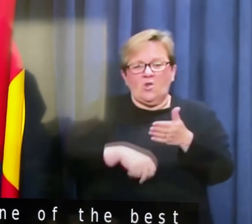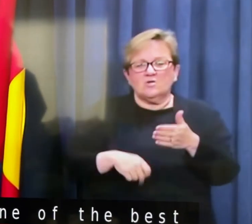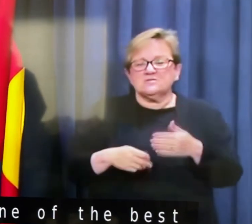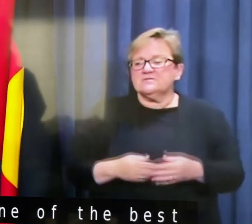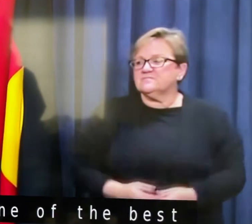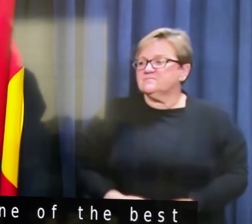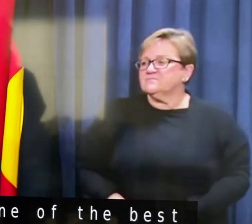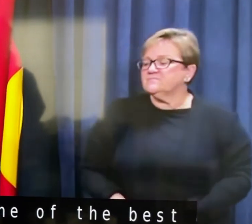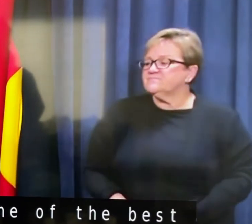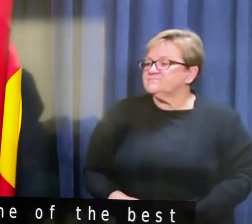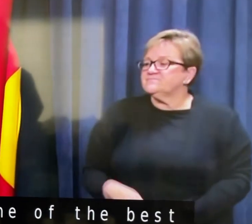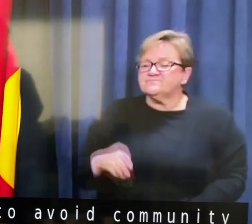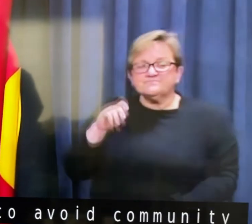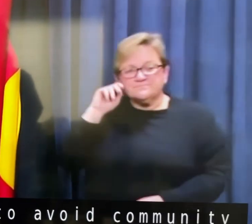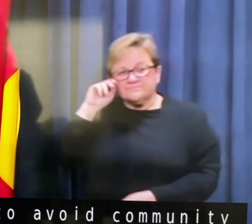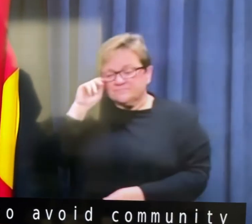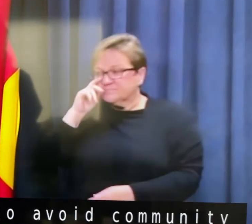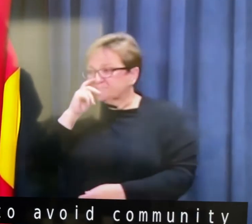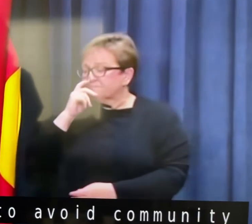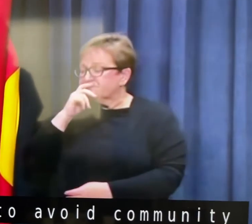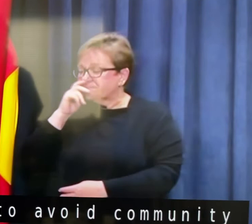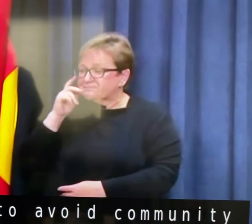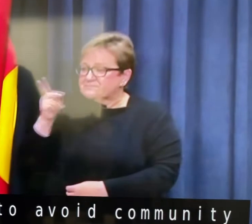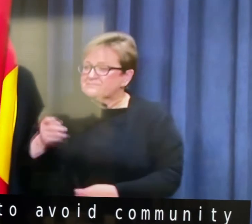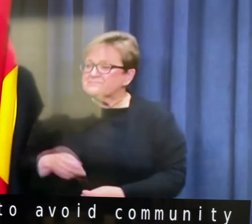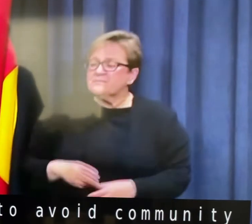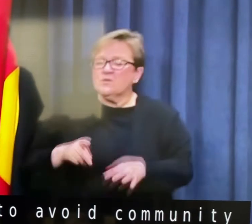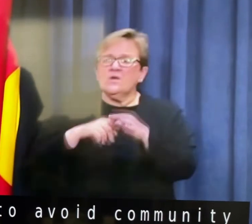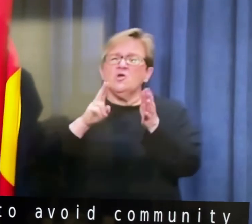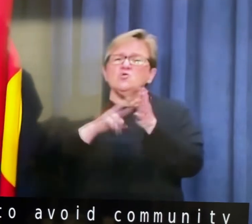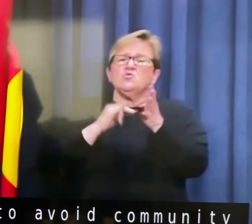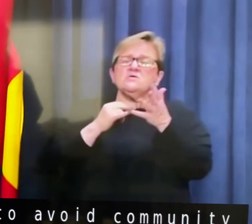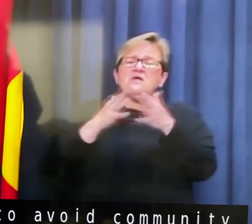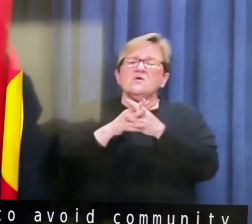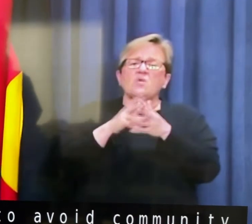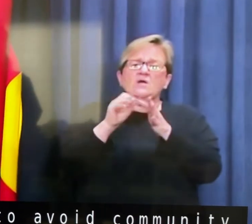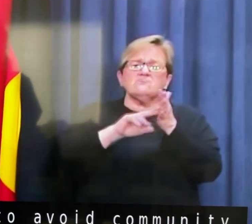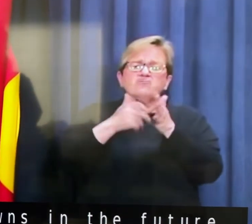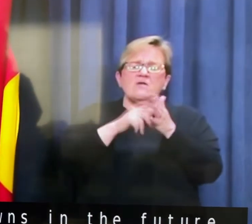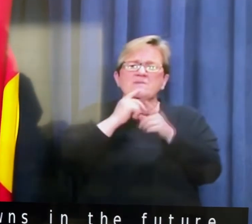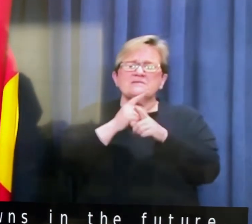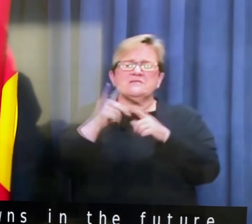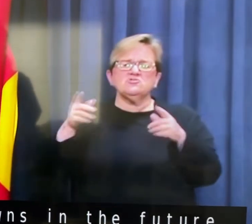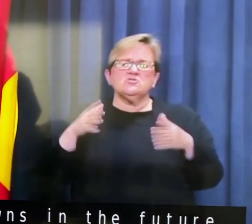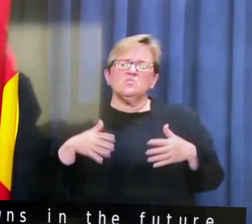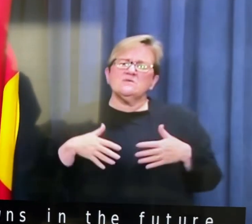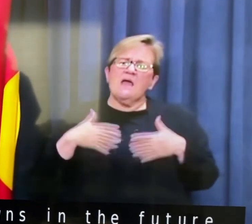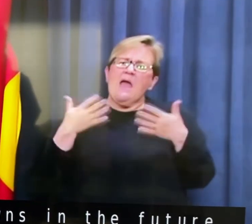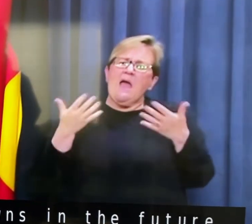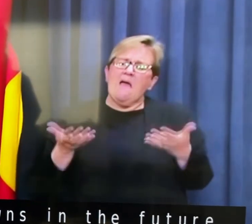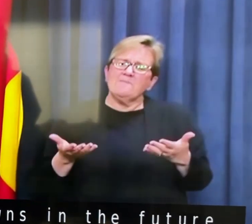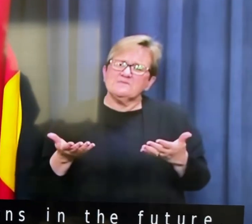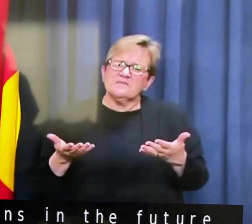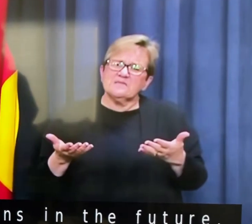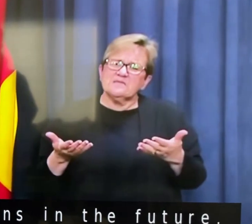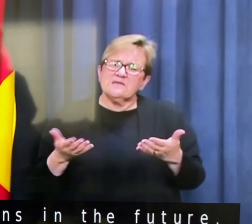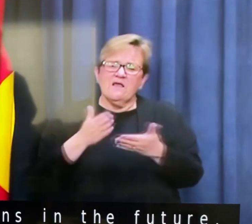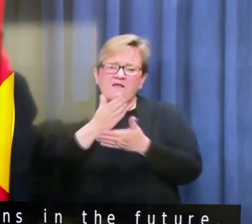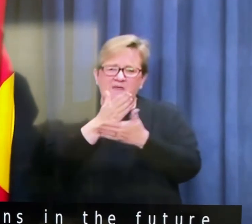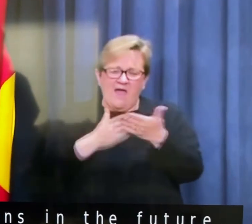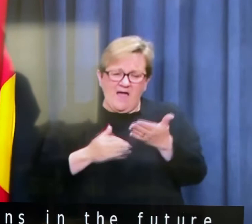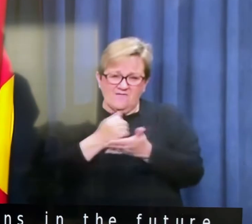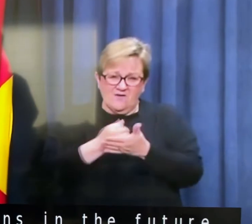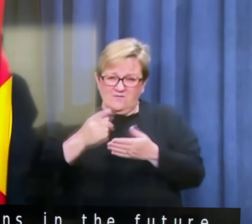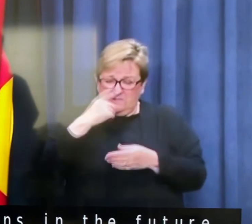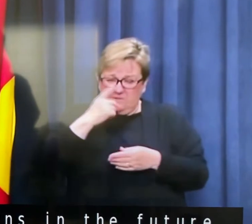The New South Wales Premier this morning said that, um, well, she was upset that, um, that halving of the cap